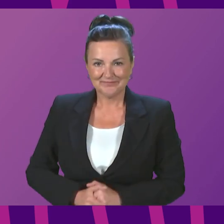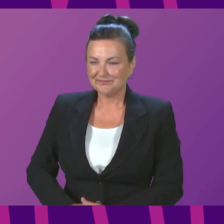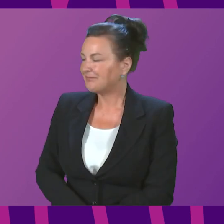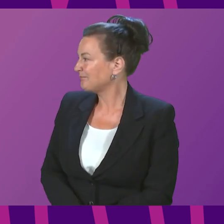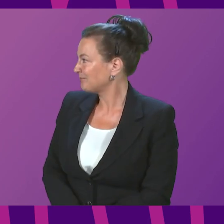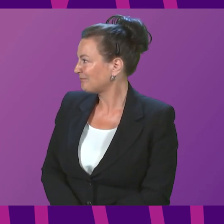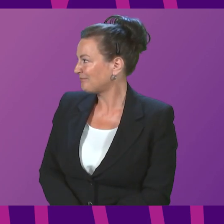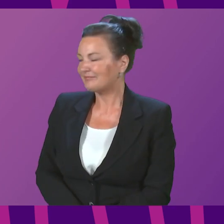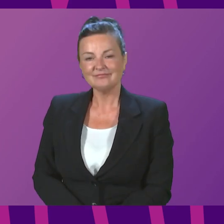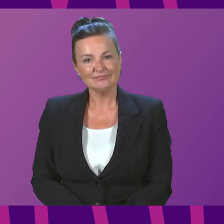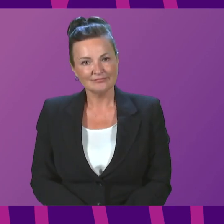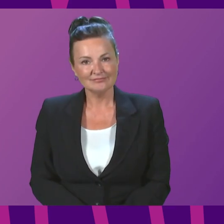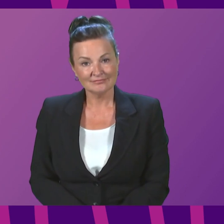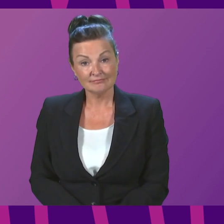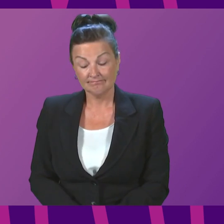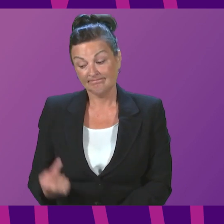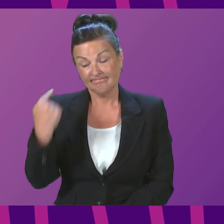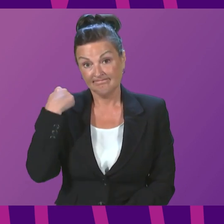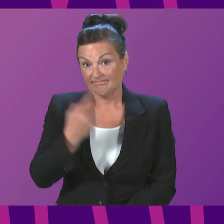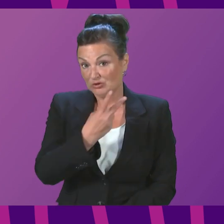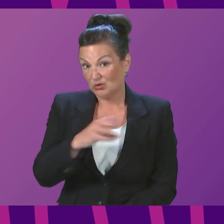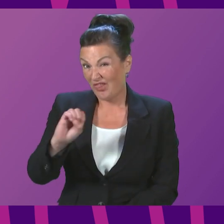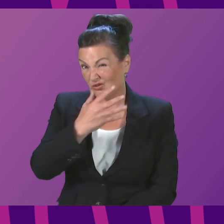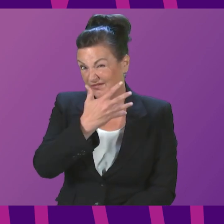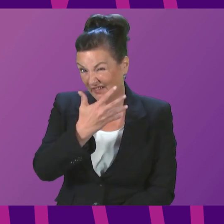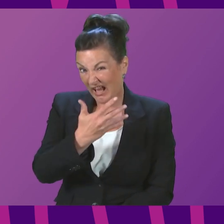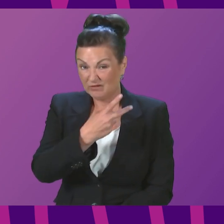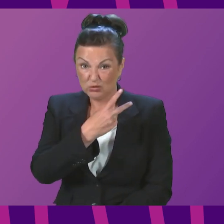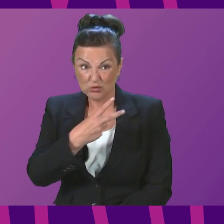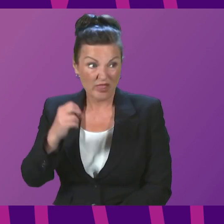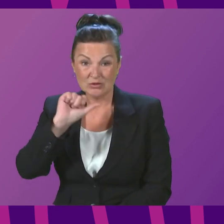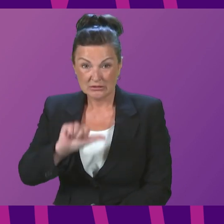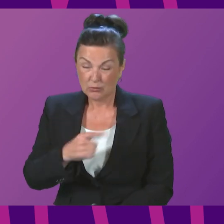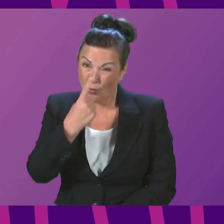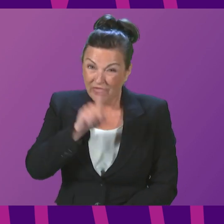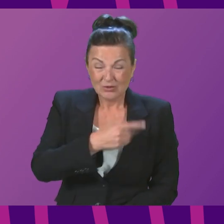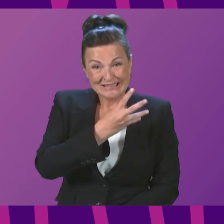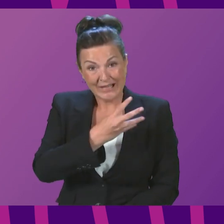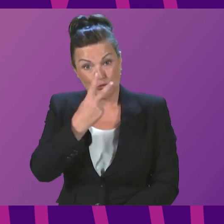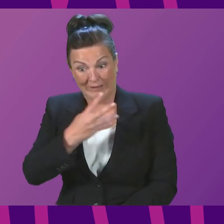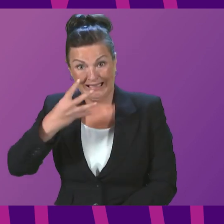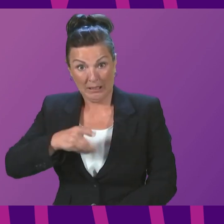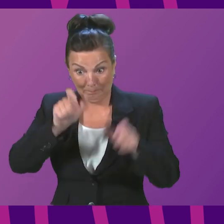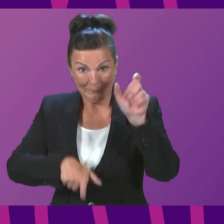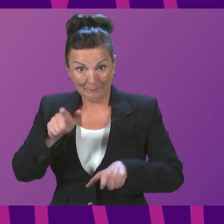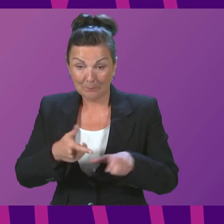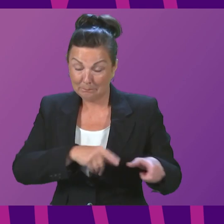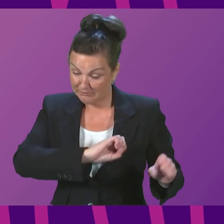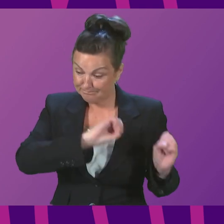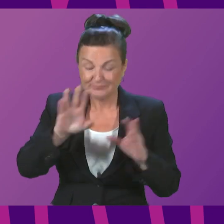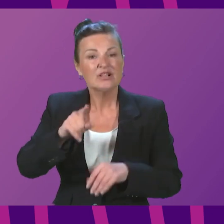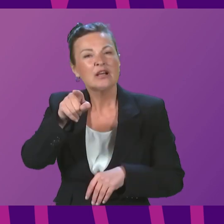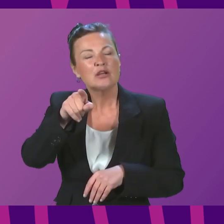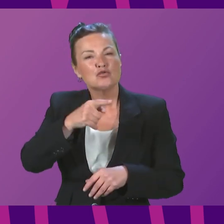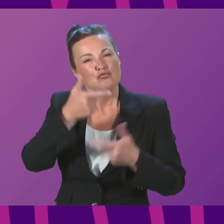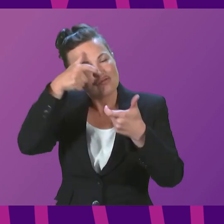Thank you, presiding officer. In 2005-2006, 1,929 people were admitted to residential drug